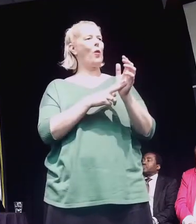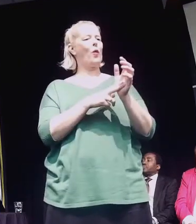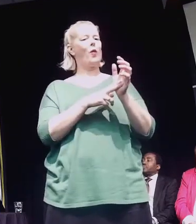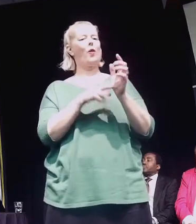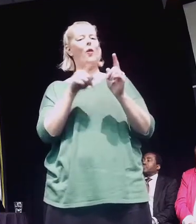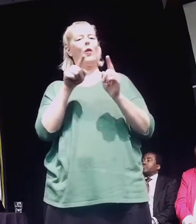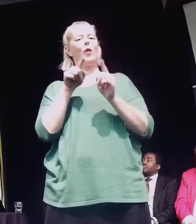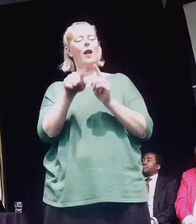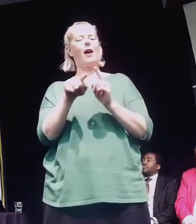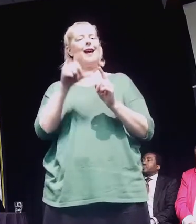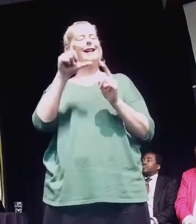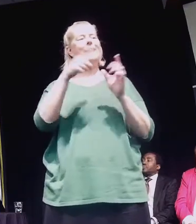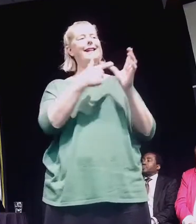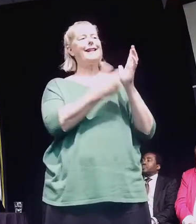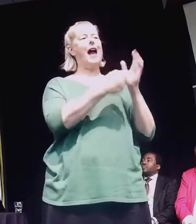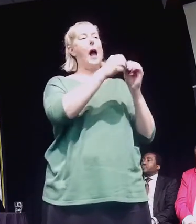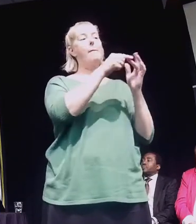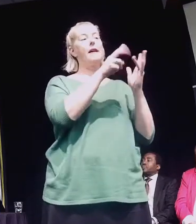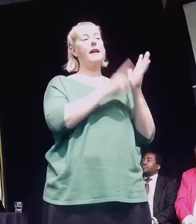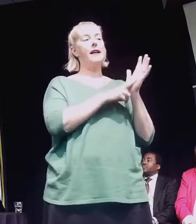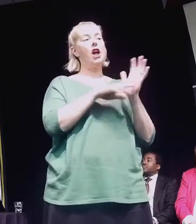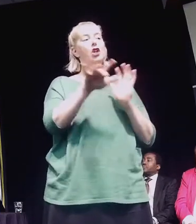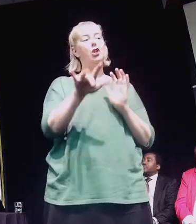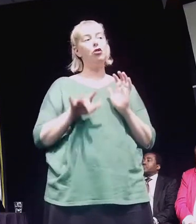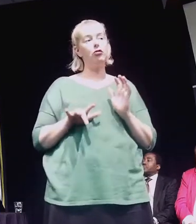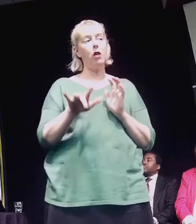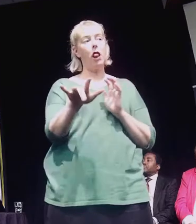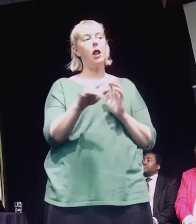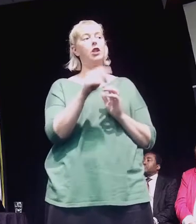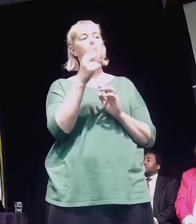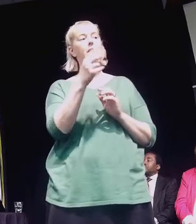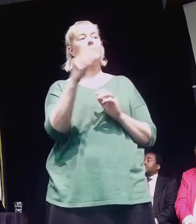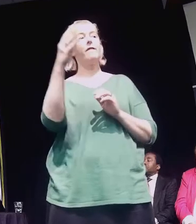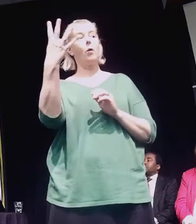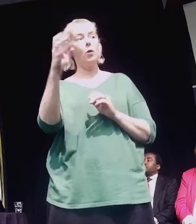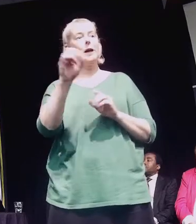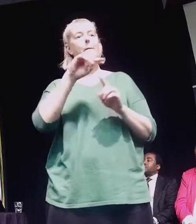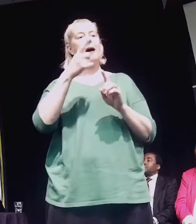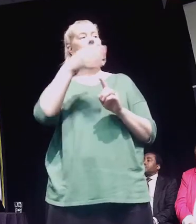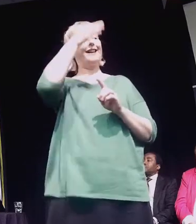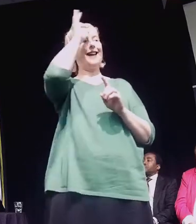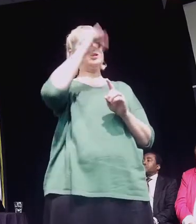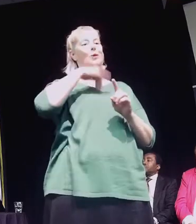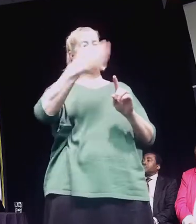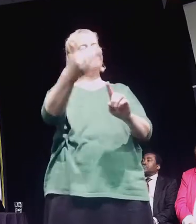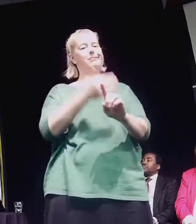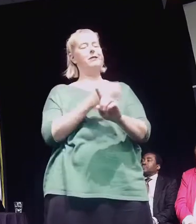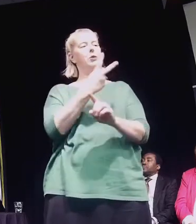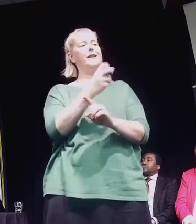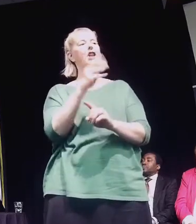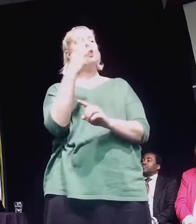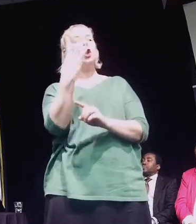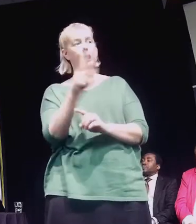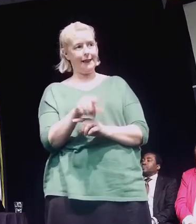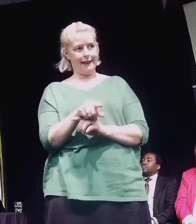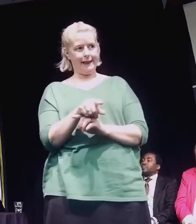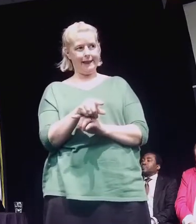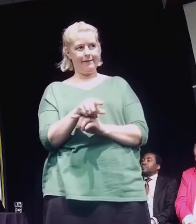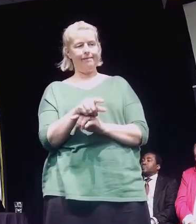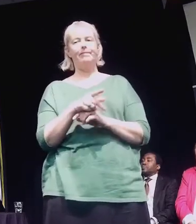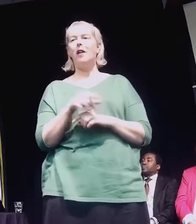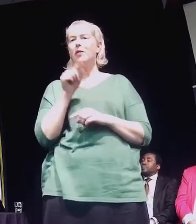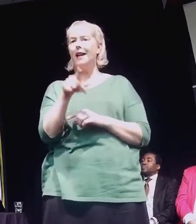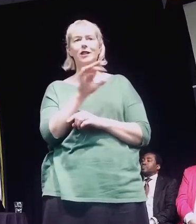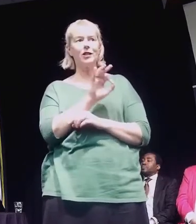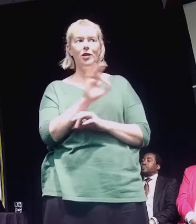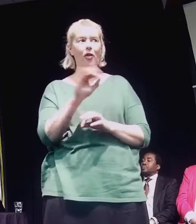City Council carbon neutral by 2030. Of course, the climate crisis isn't just the only crisis out there,